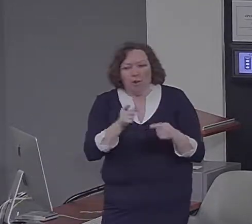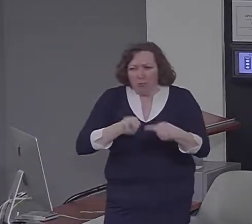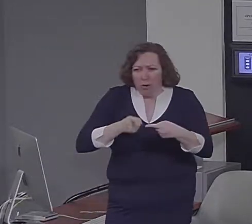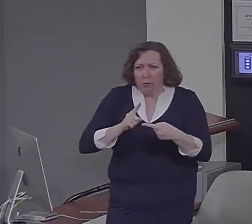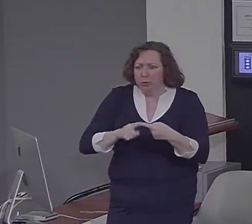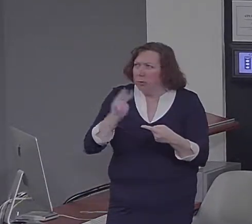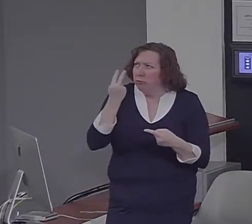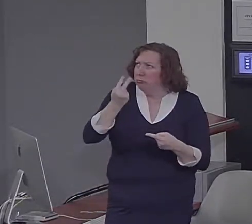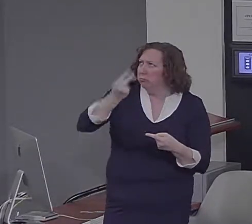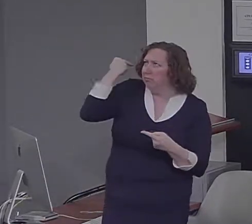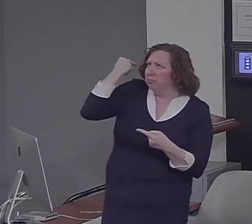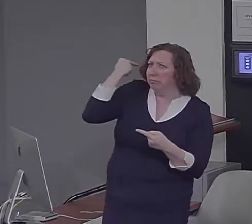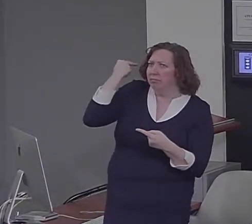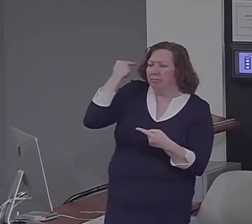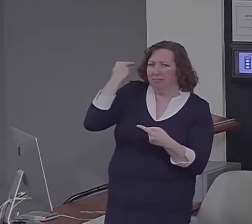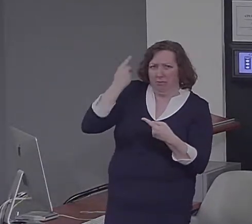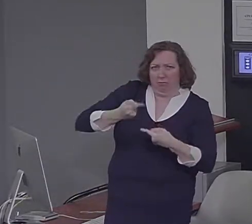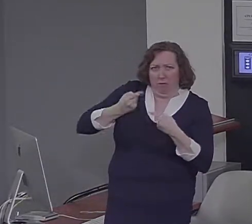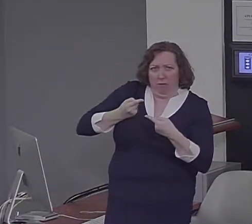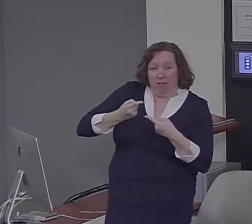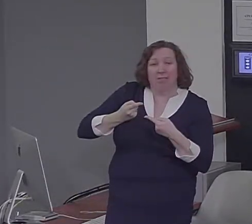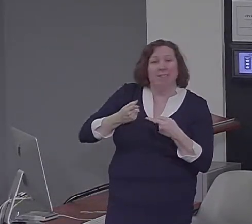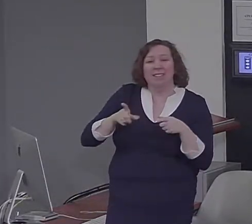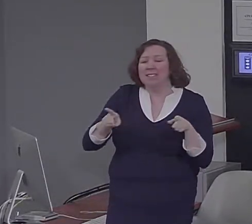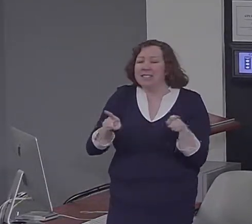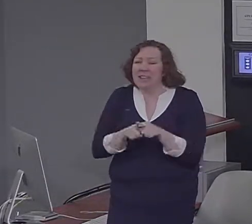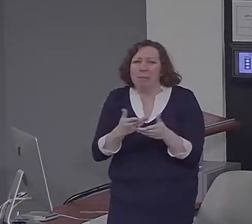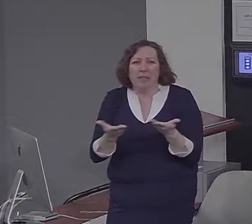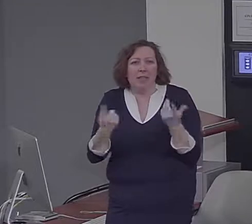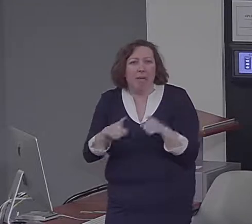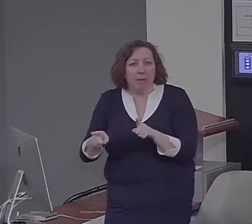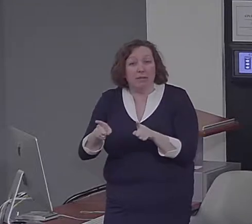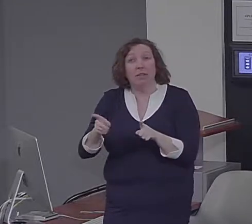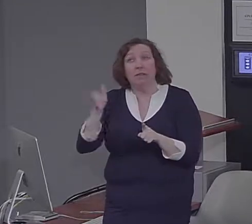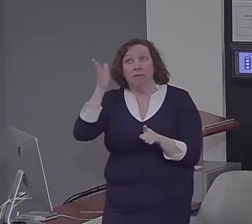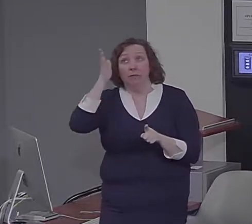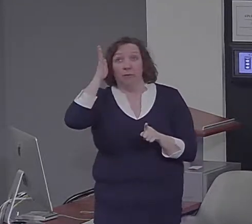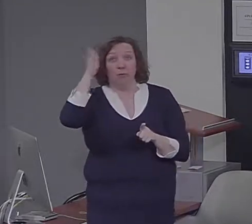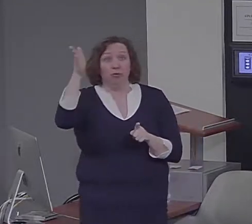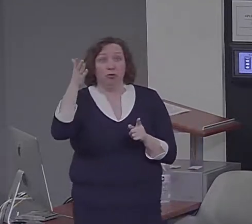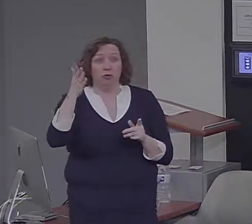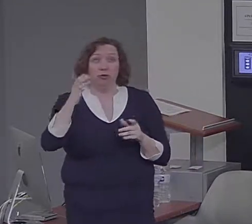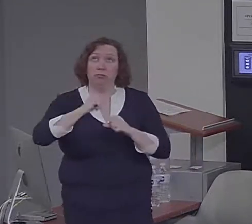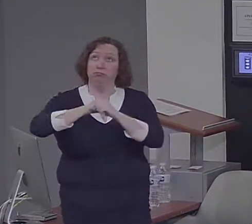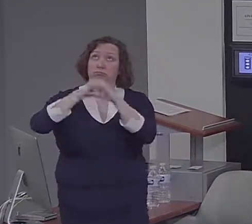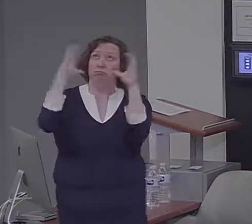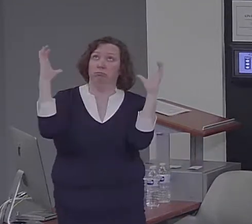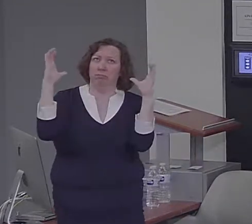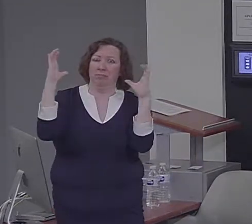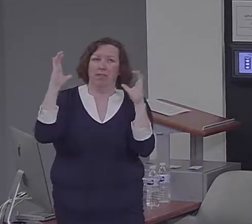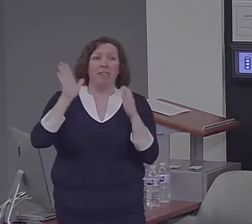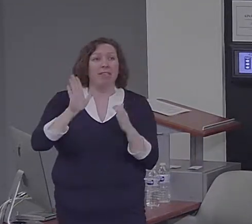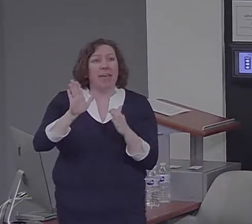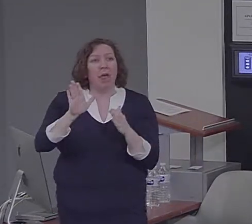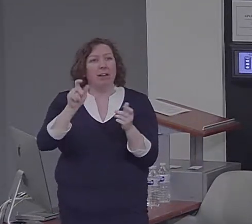future events with less episodic details, details about who's in the episode, where is it happening,